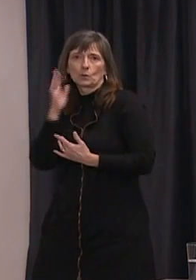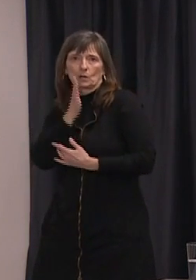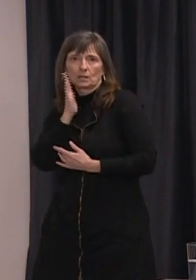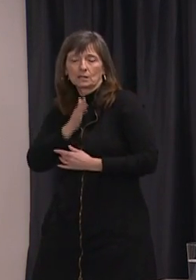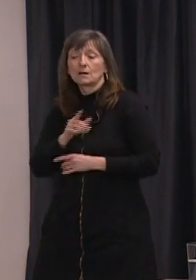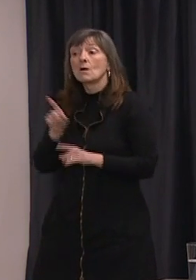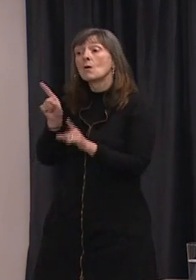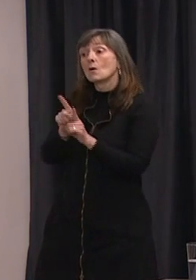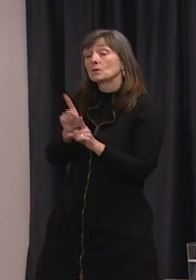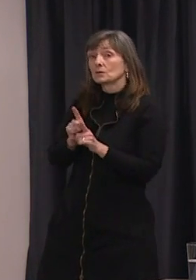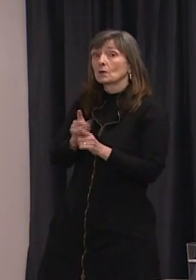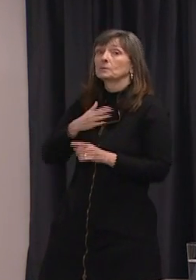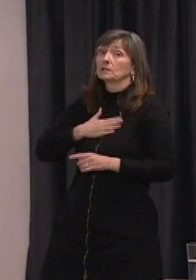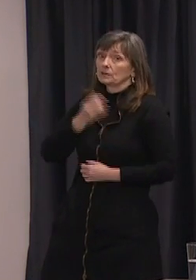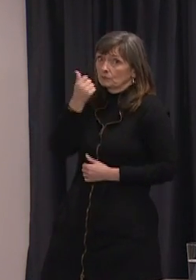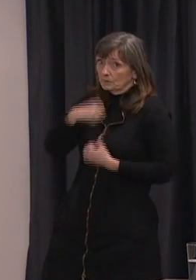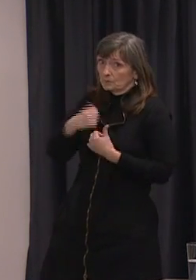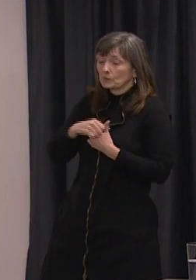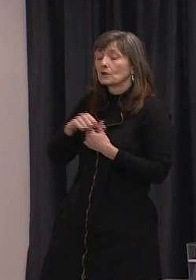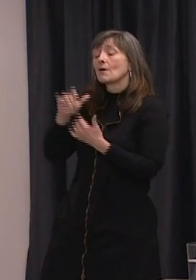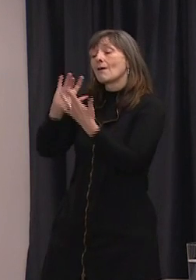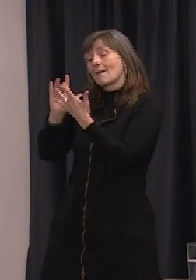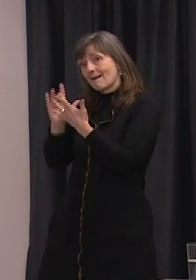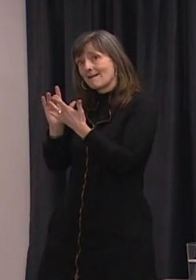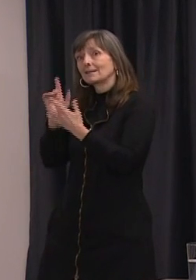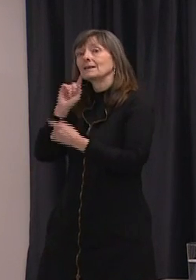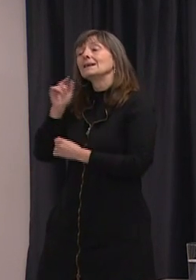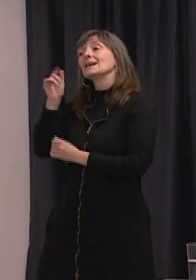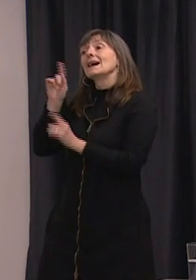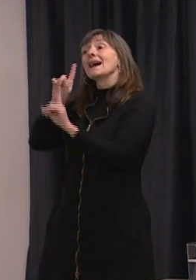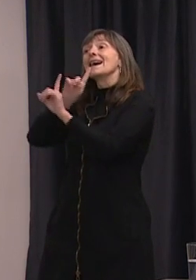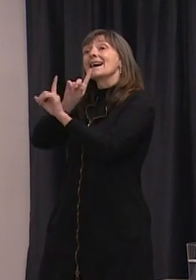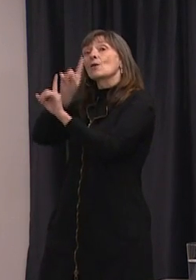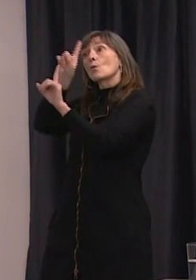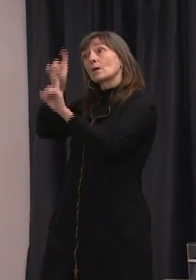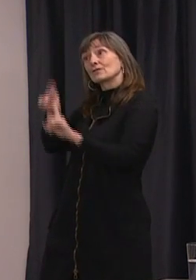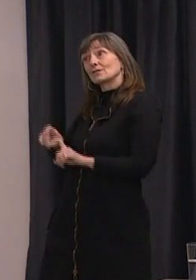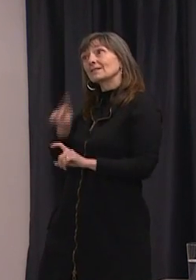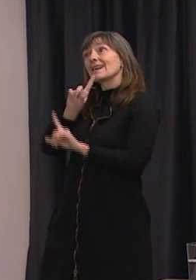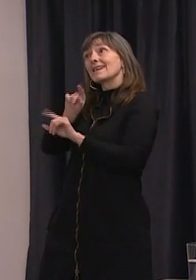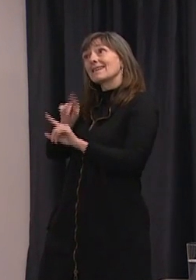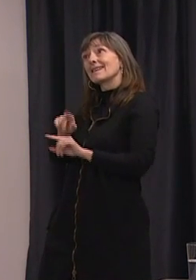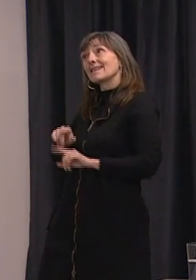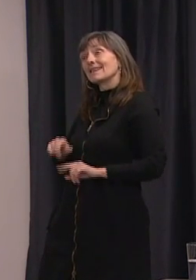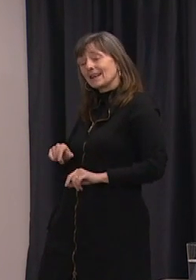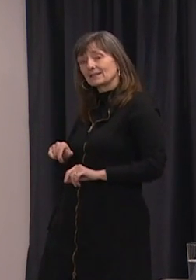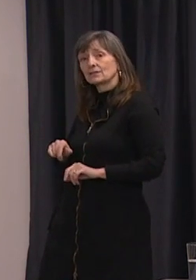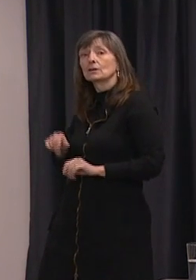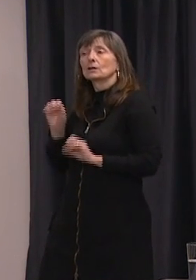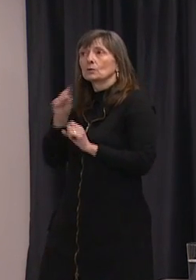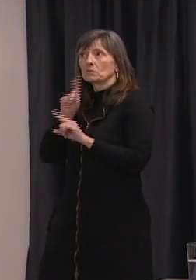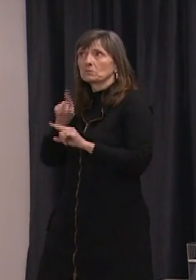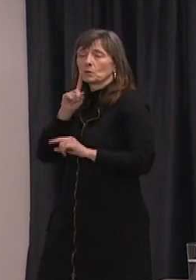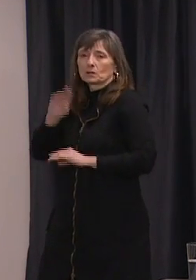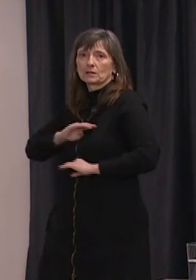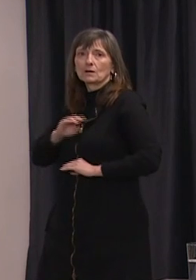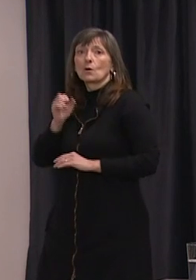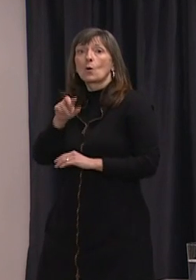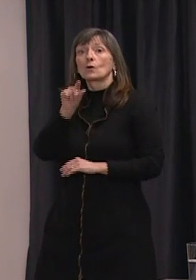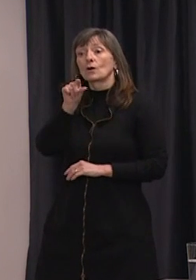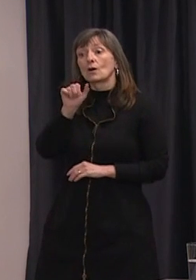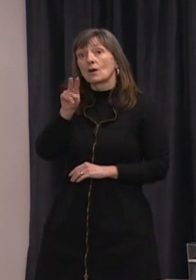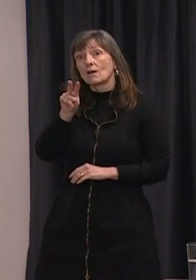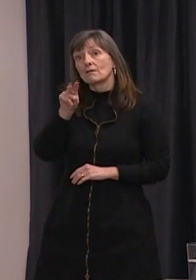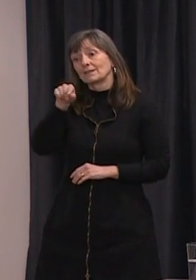-assessment tool is available online, and many questions can be addressed by visiting our website at gov.nl